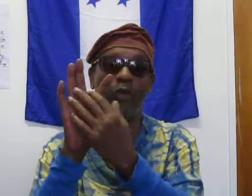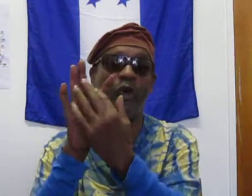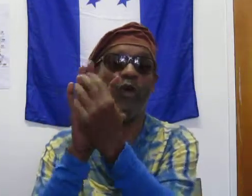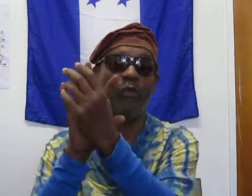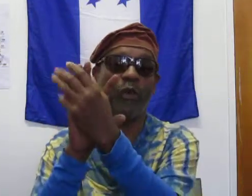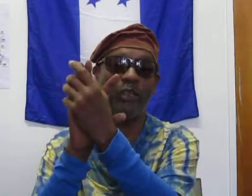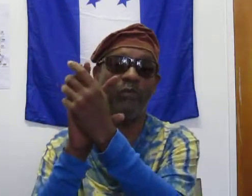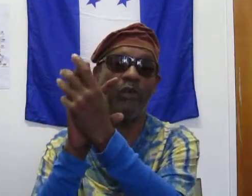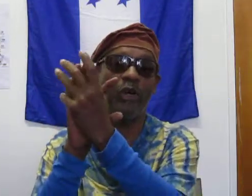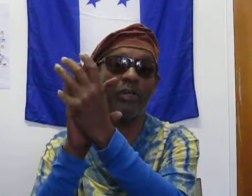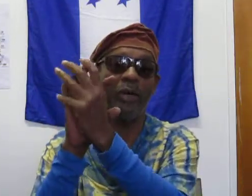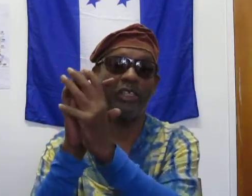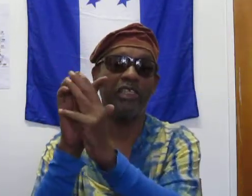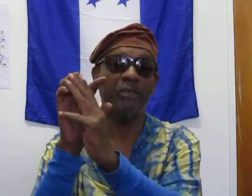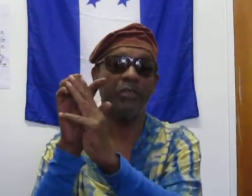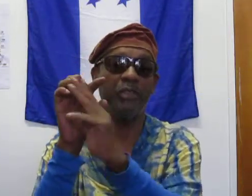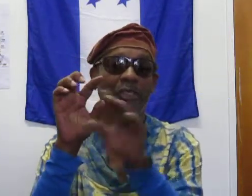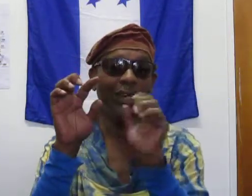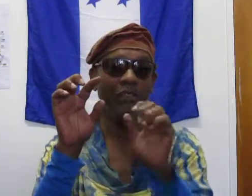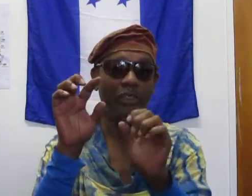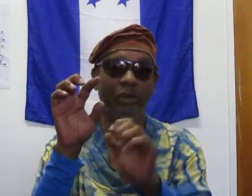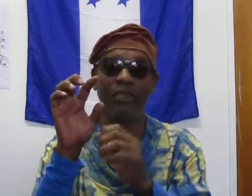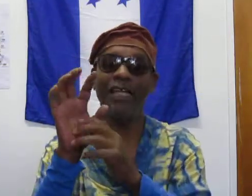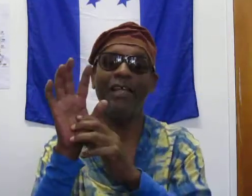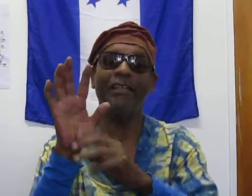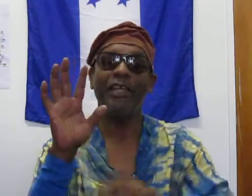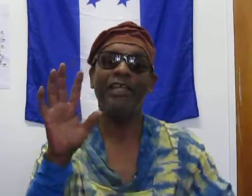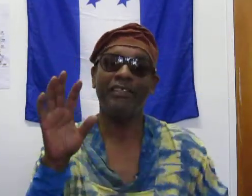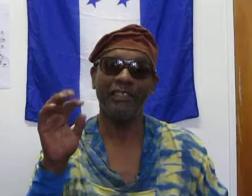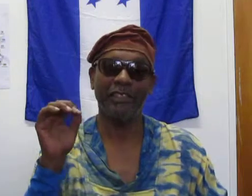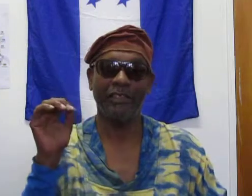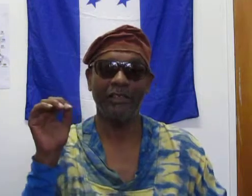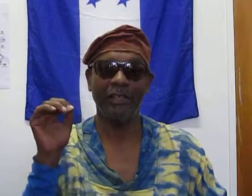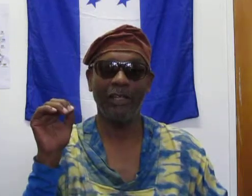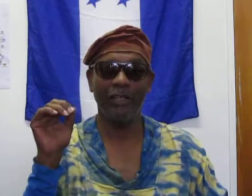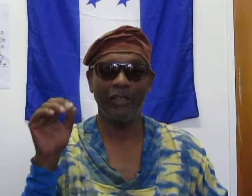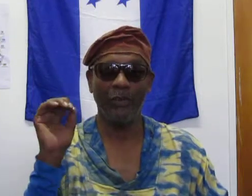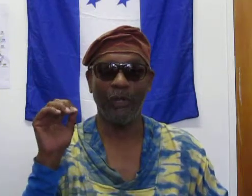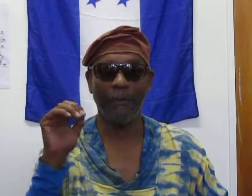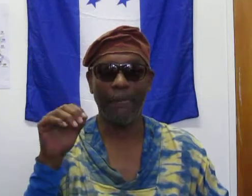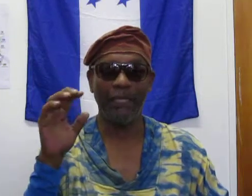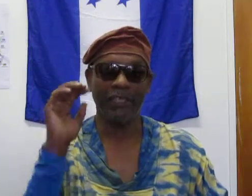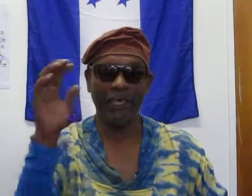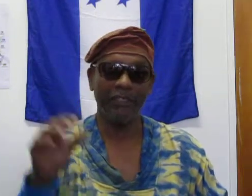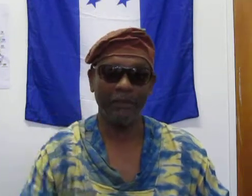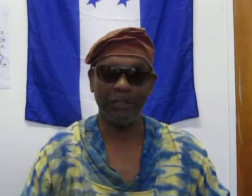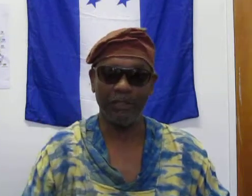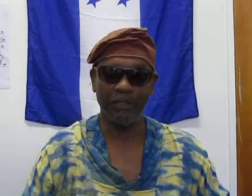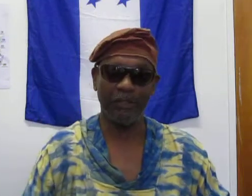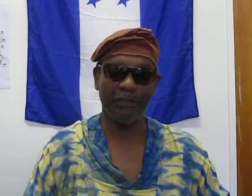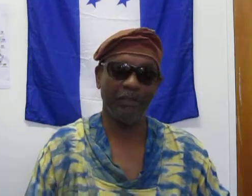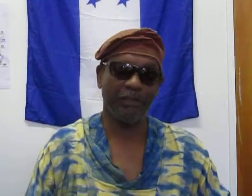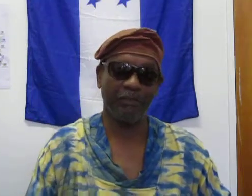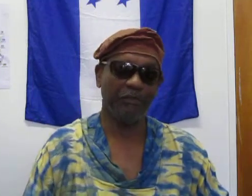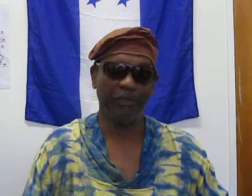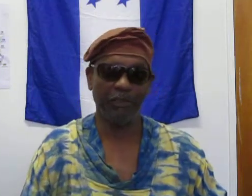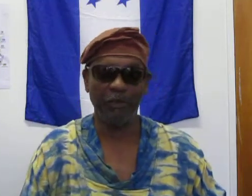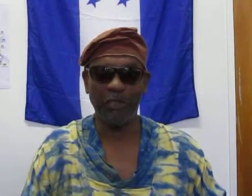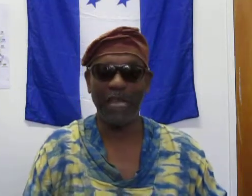the hard work, the real work, the politicians supposed to be doing, knocking on doors, they can succeed. So, um, again, shout out to, uh, to, to the UK